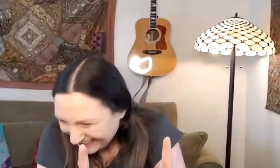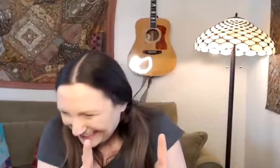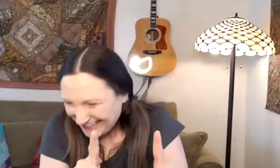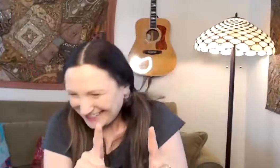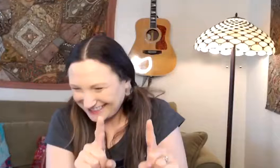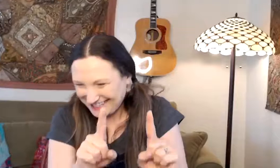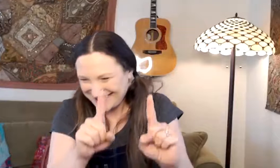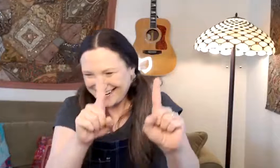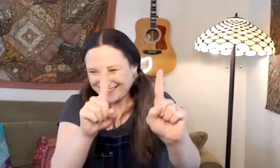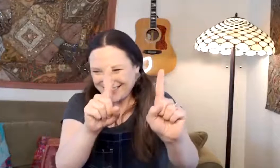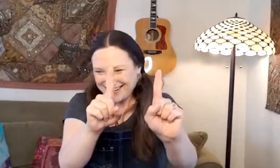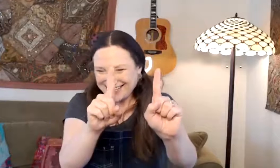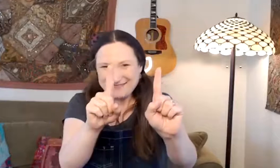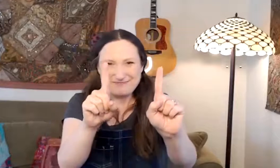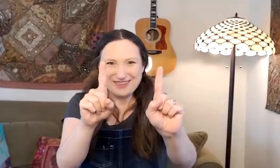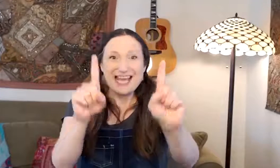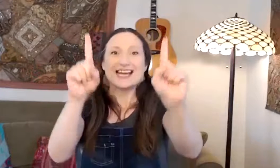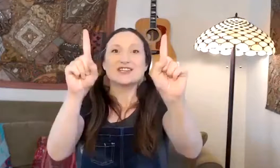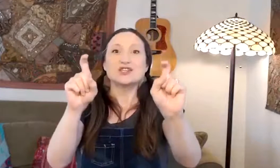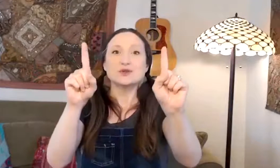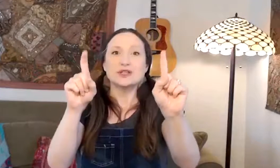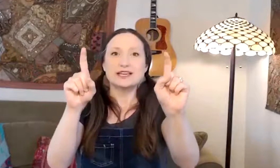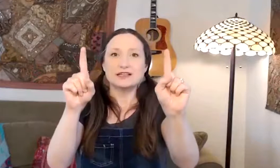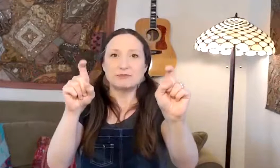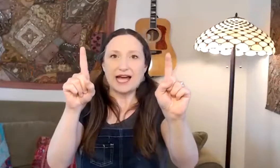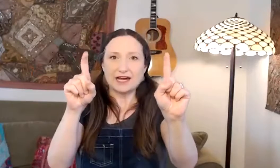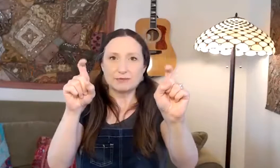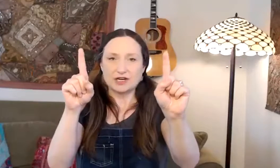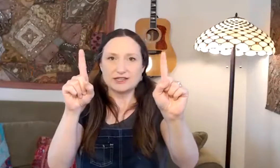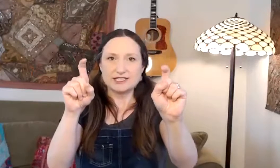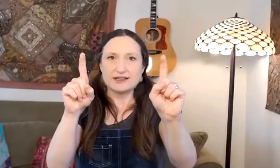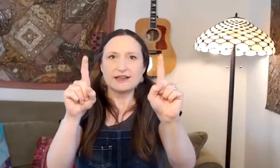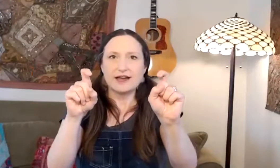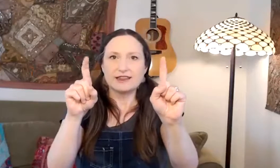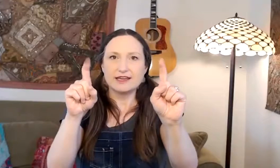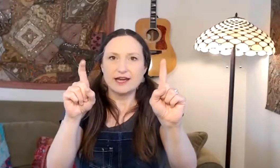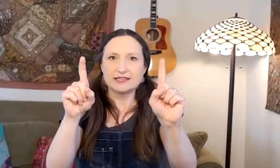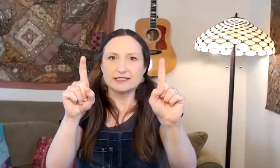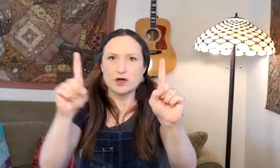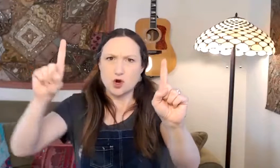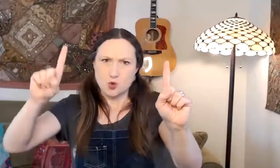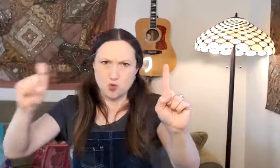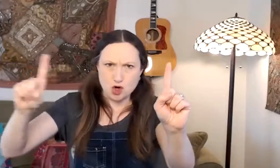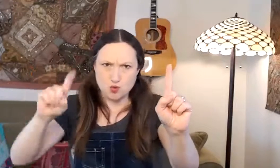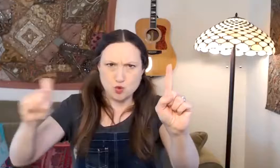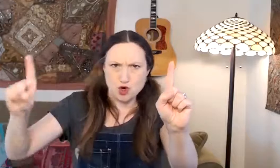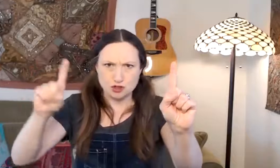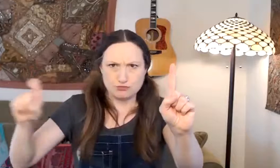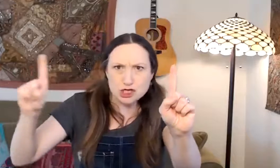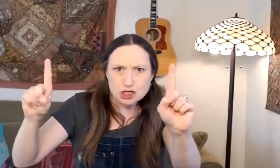All right. Here's another one. Ready? Two little black birds sitting on the ice. One was mean.